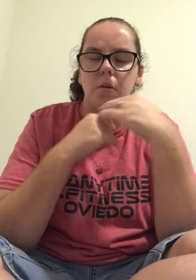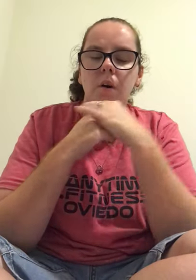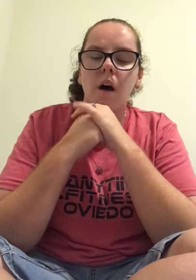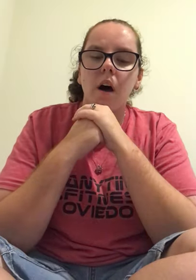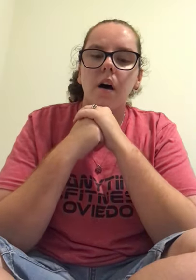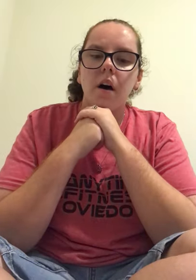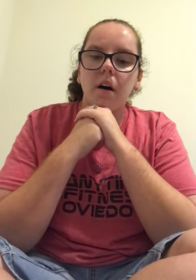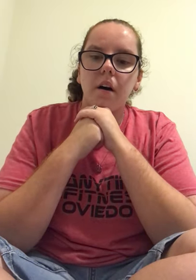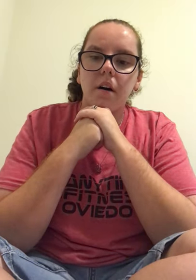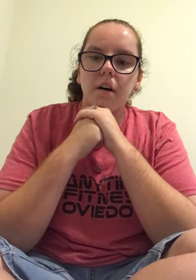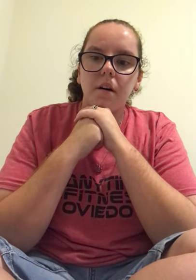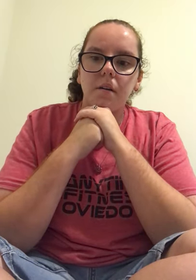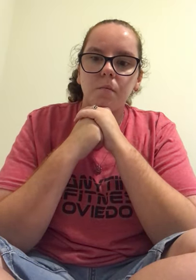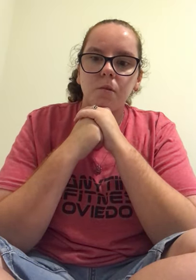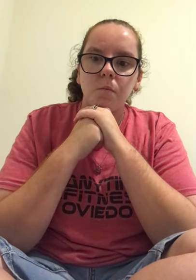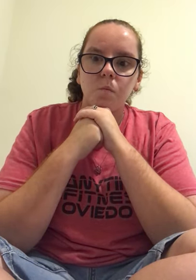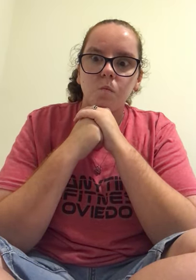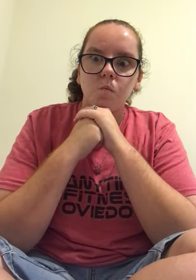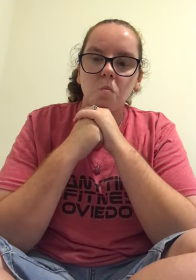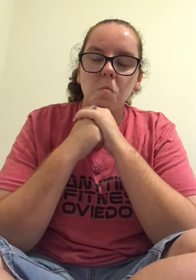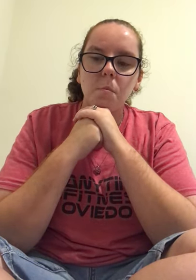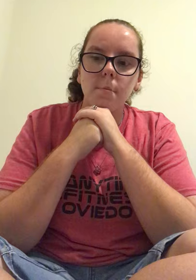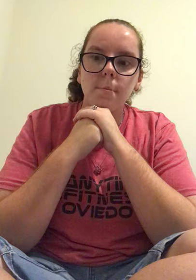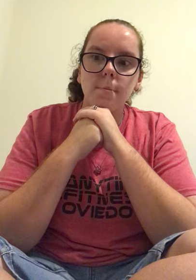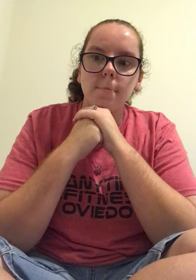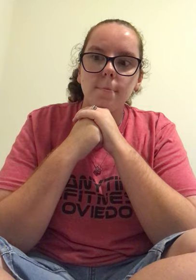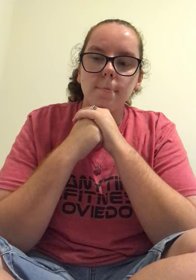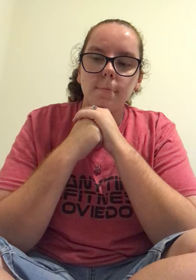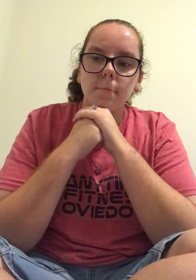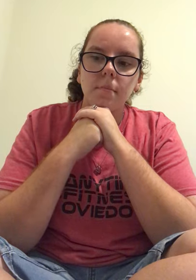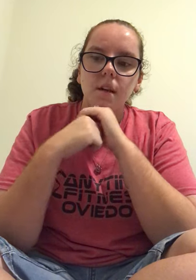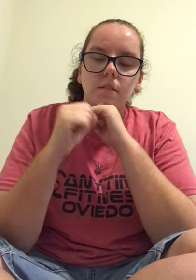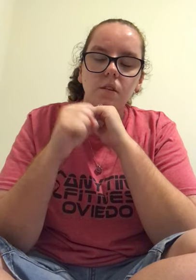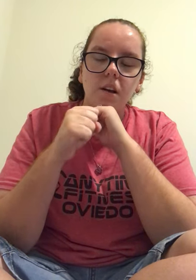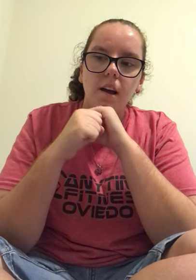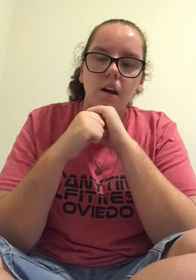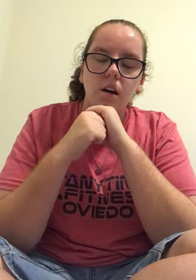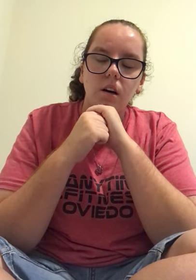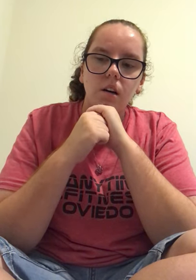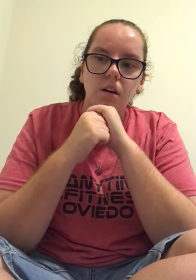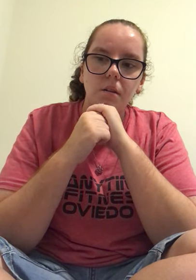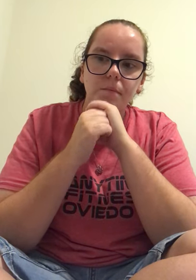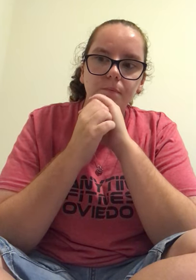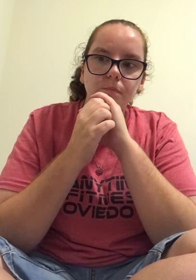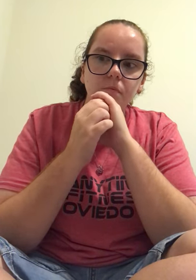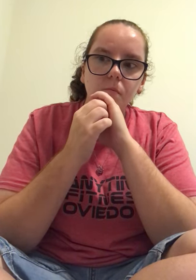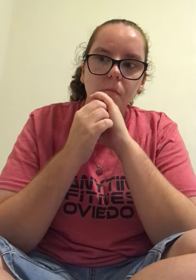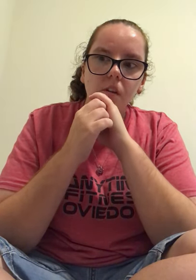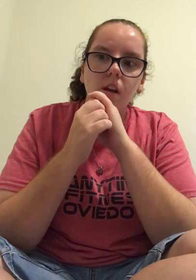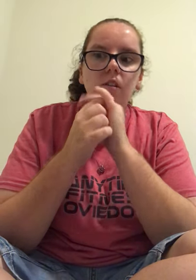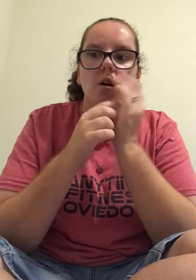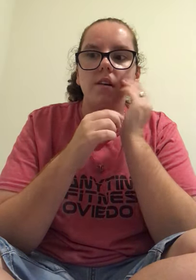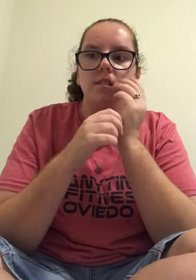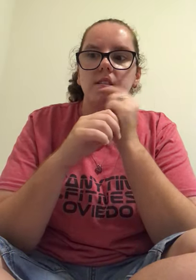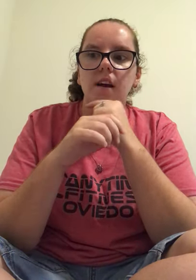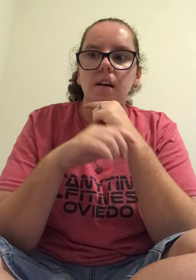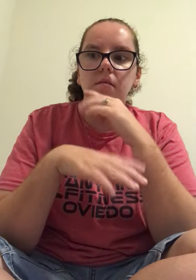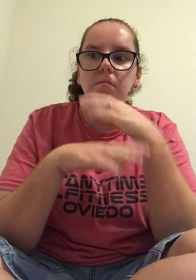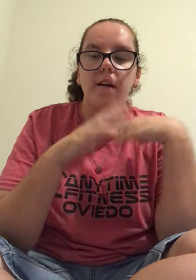um so yeah um I I said that my